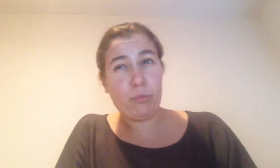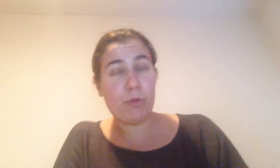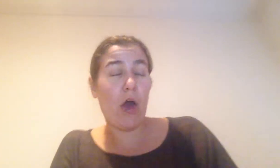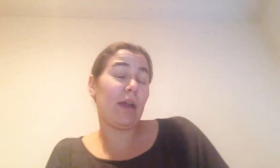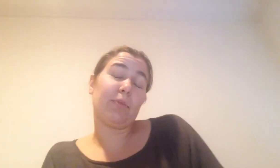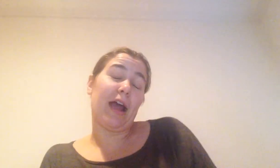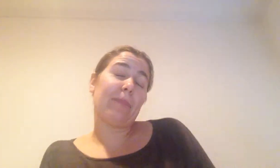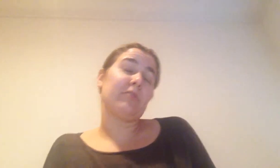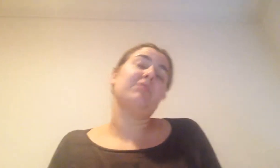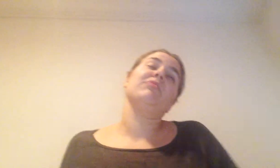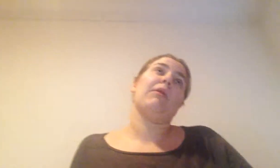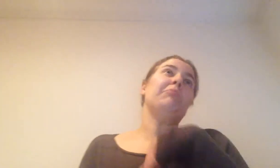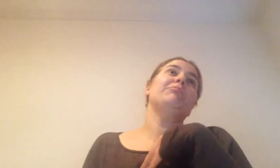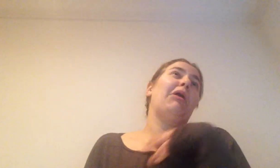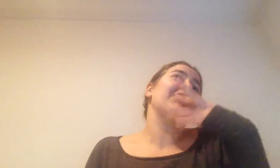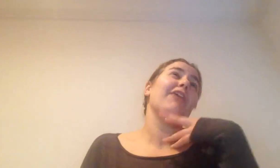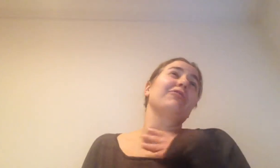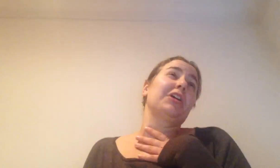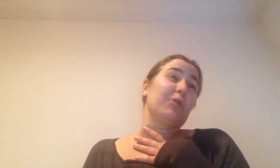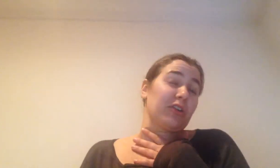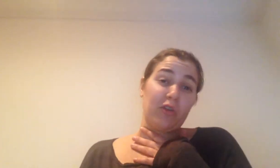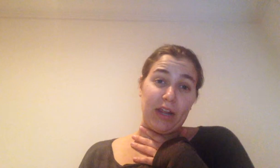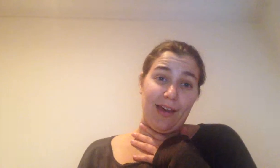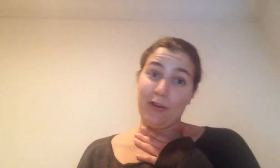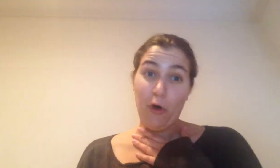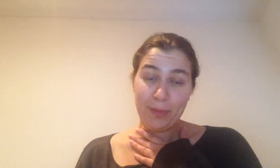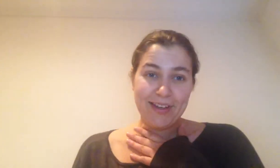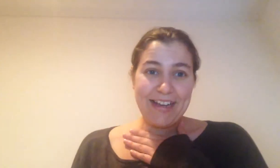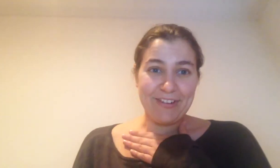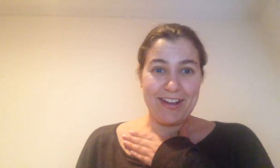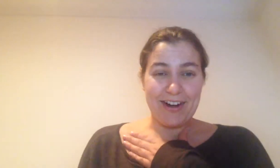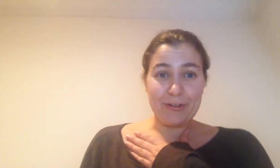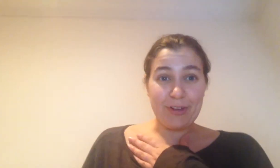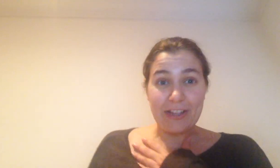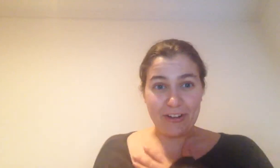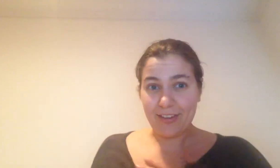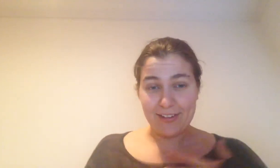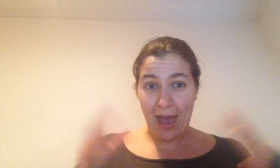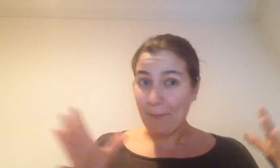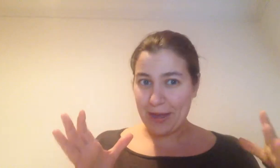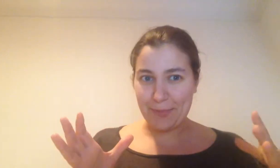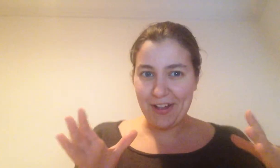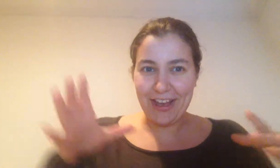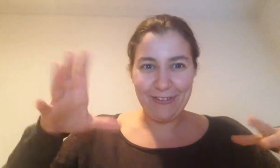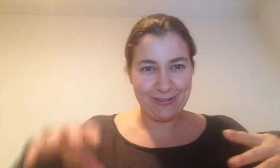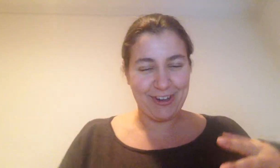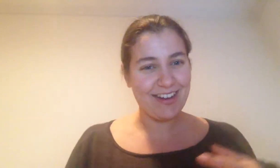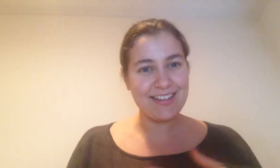Going, perhaps, most helpfully or most concretely, I can hope, for the international relations exam people that we've got,